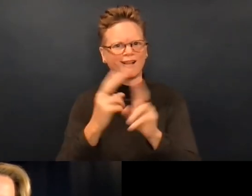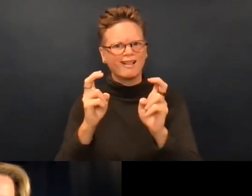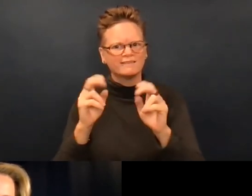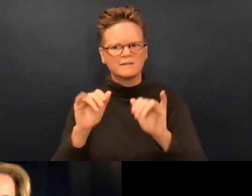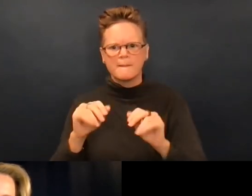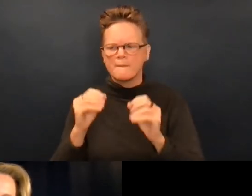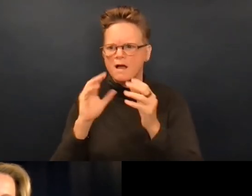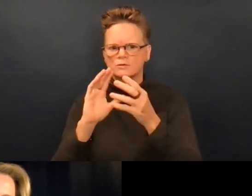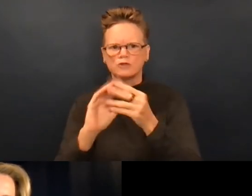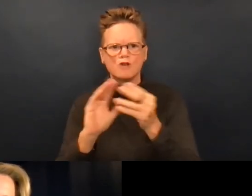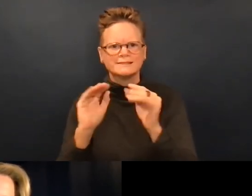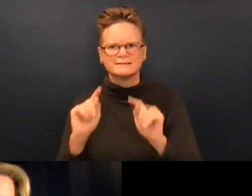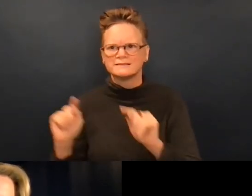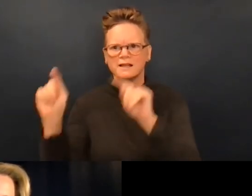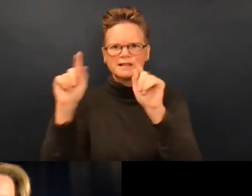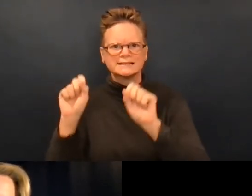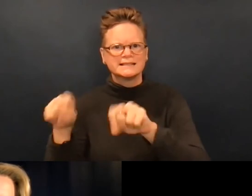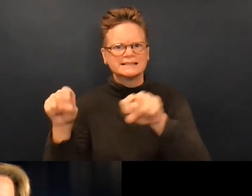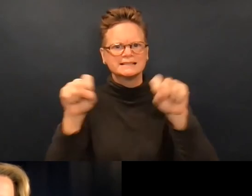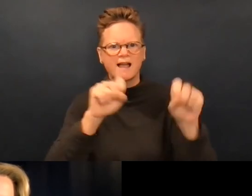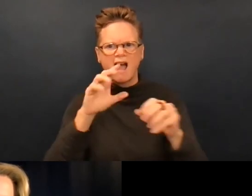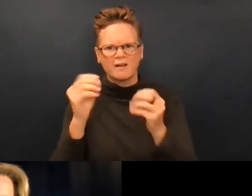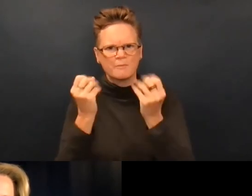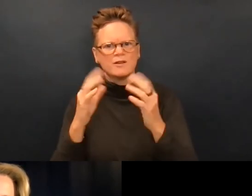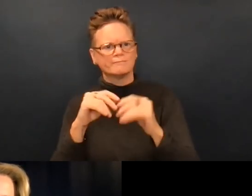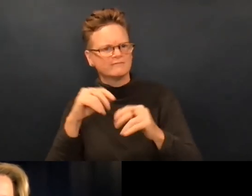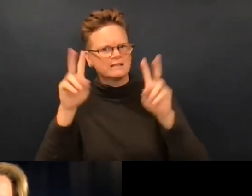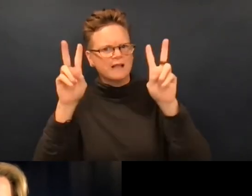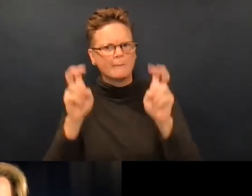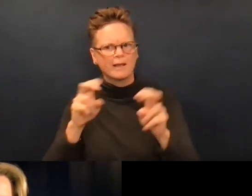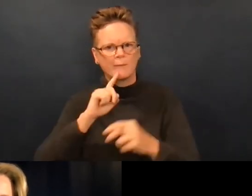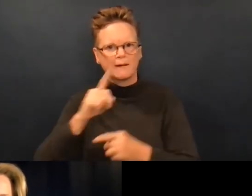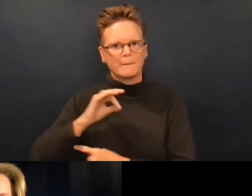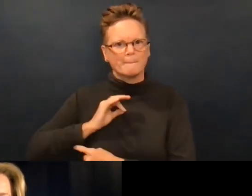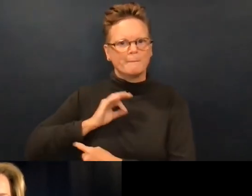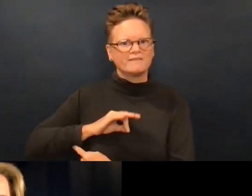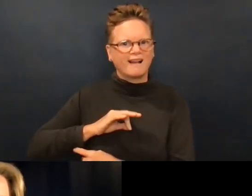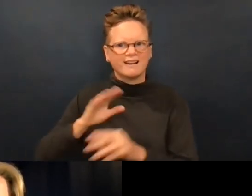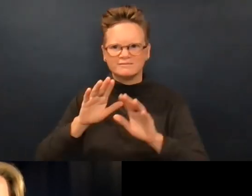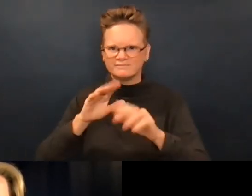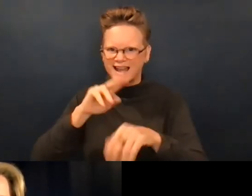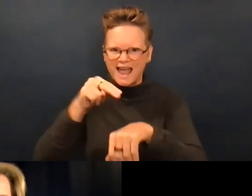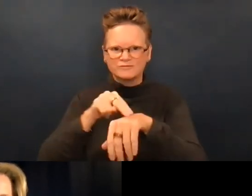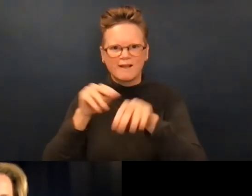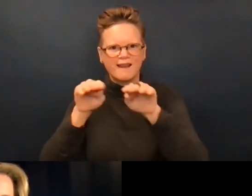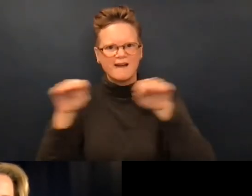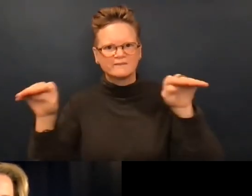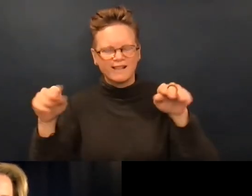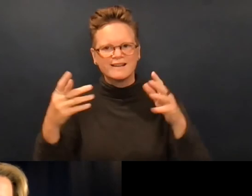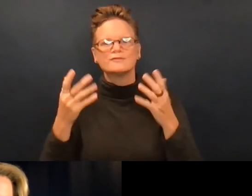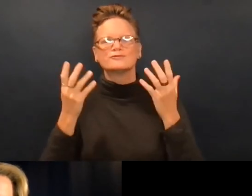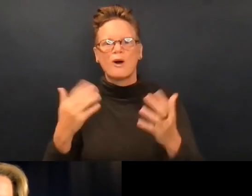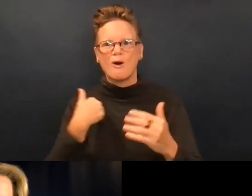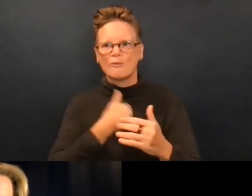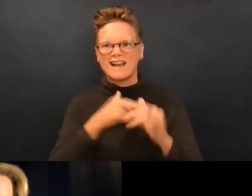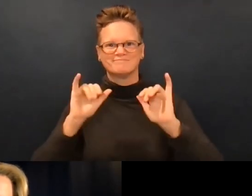So we've noticed universally there's some consistencies about topics and areas of